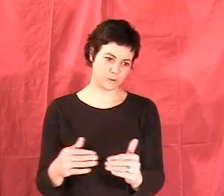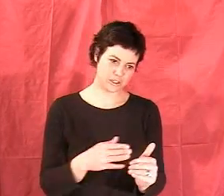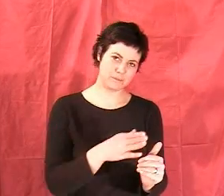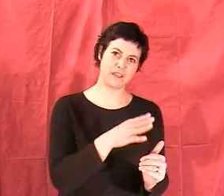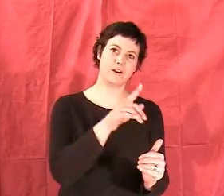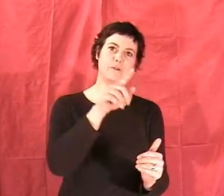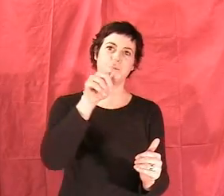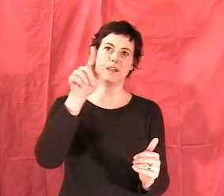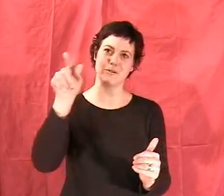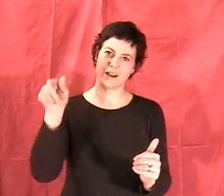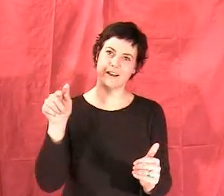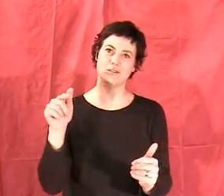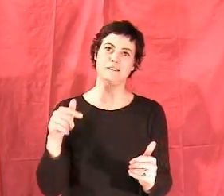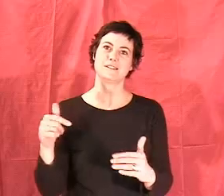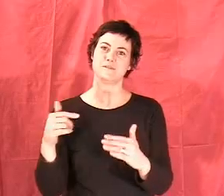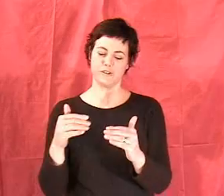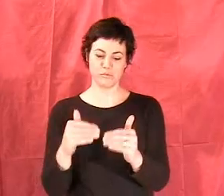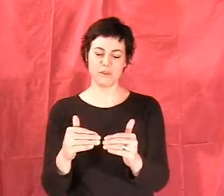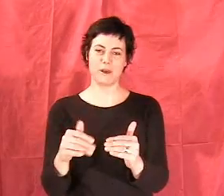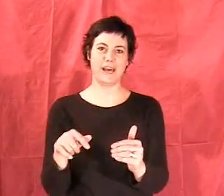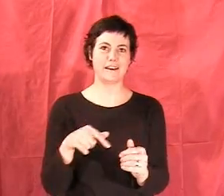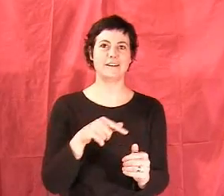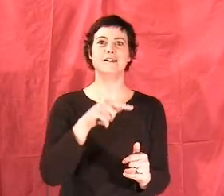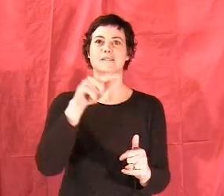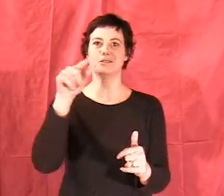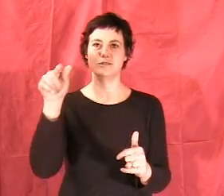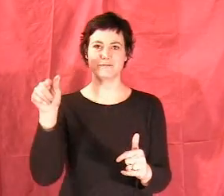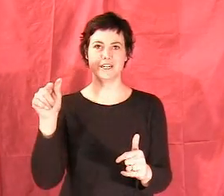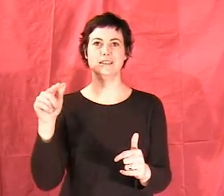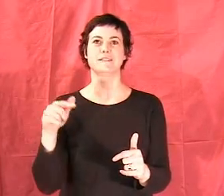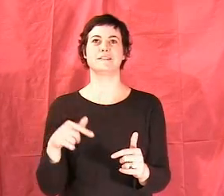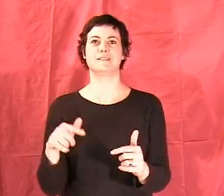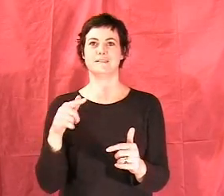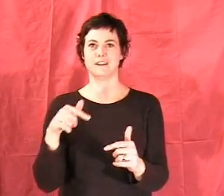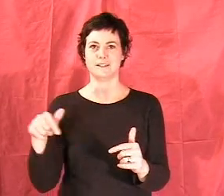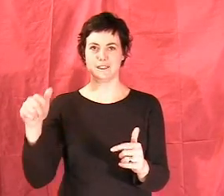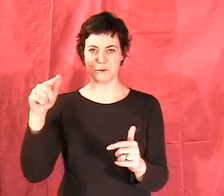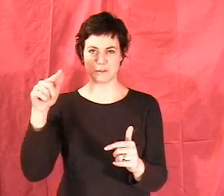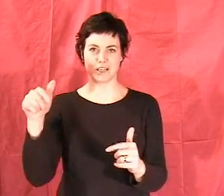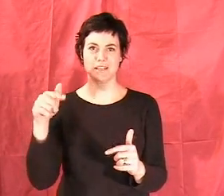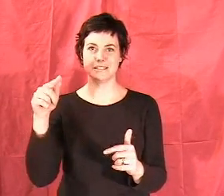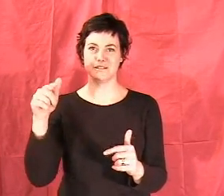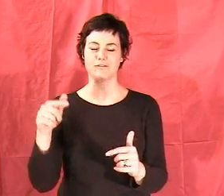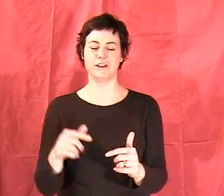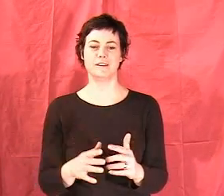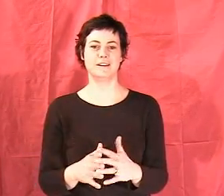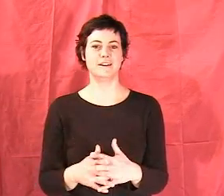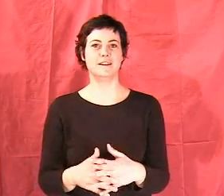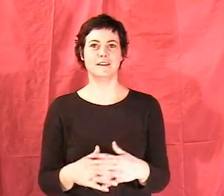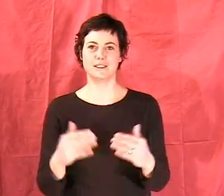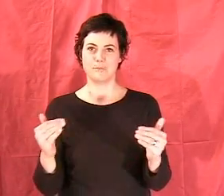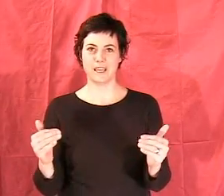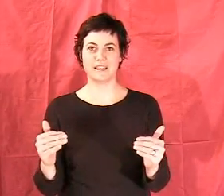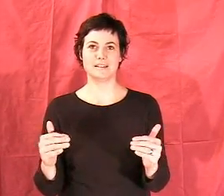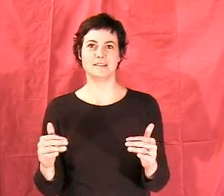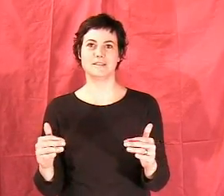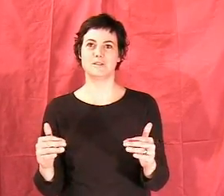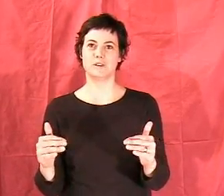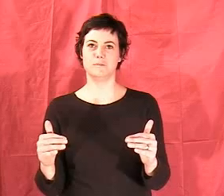worked my way around from the back to the front, did both sides in the front. Got the bangs trimmed